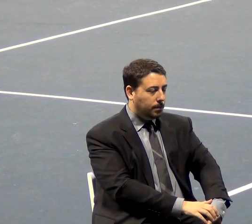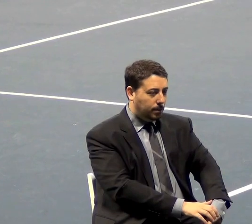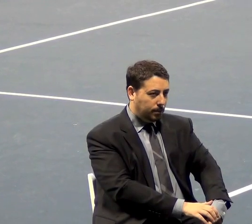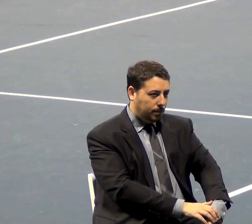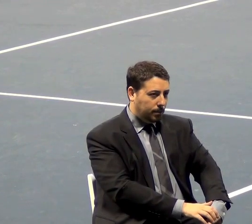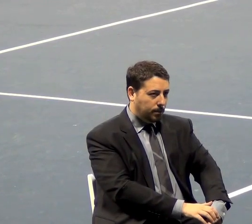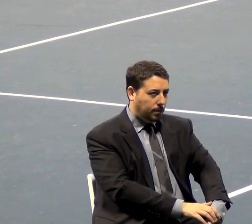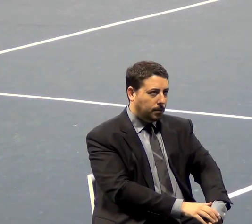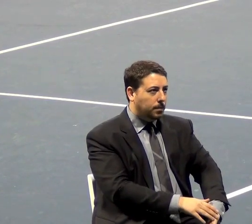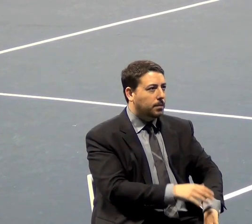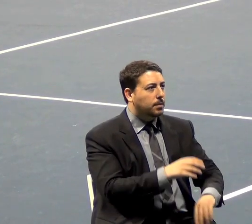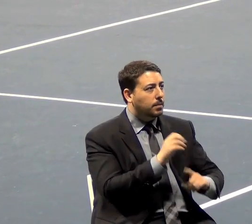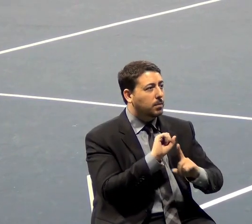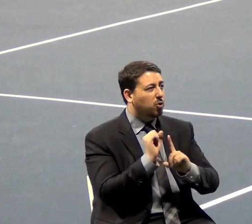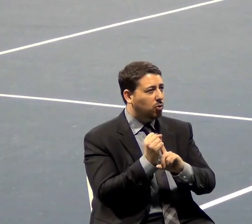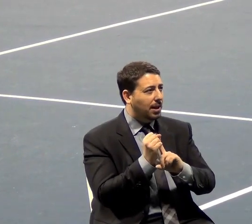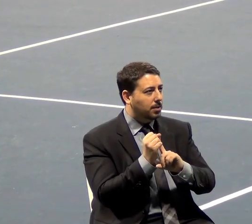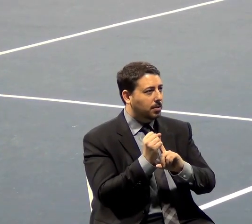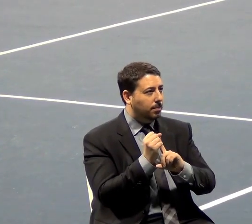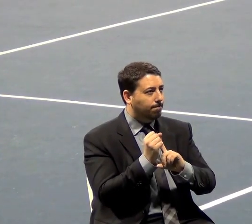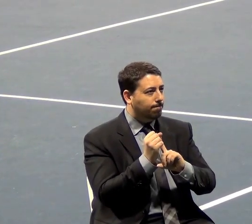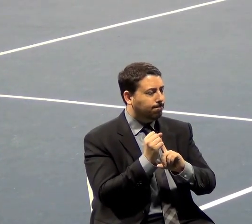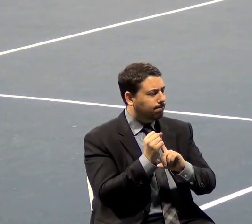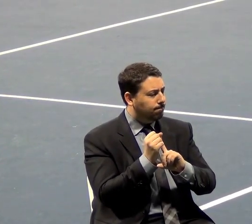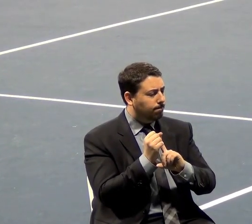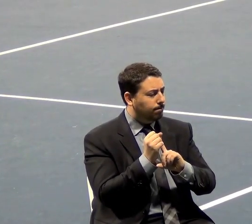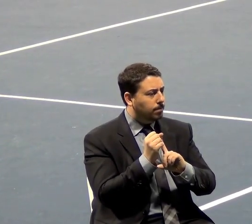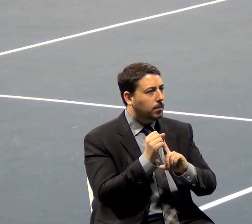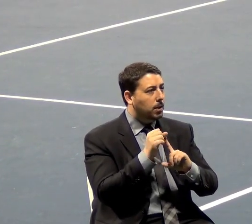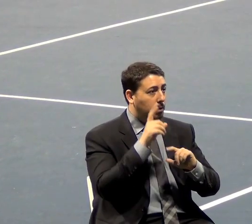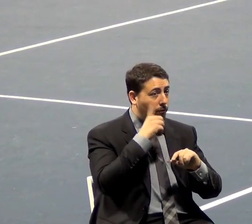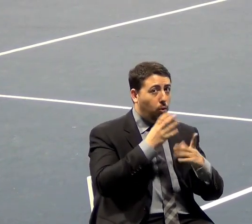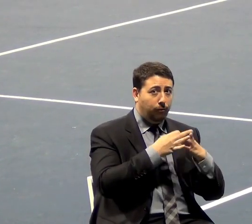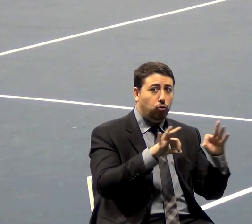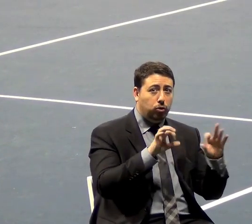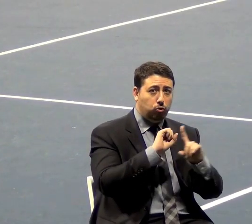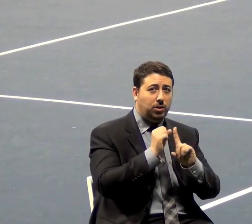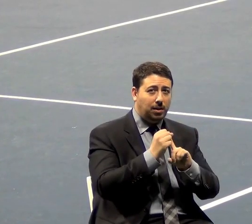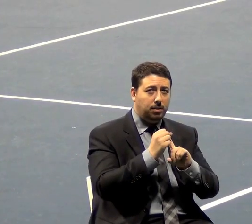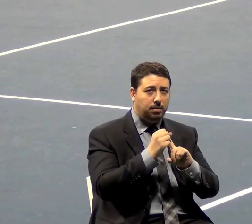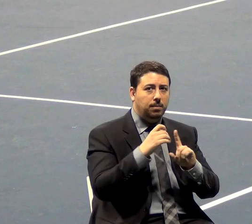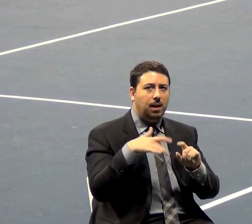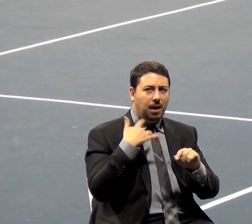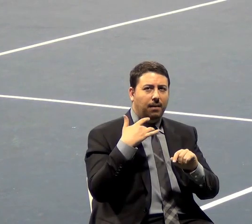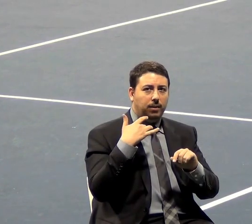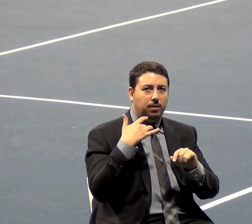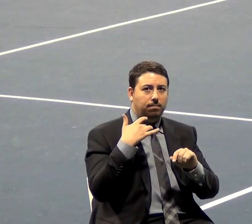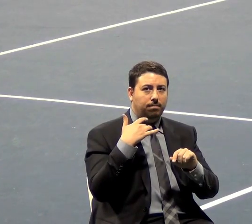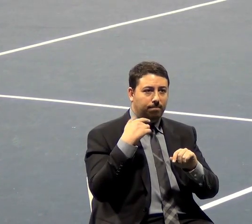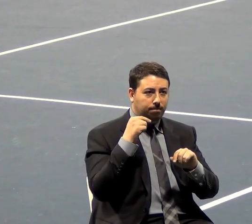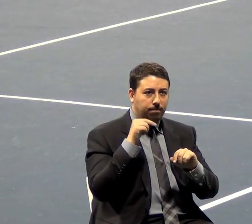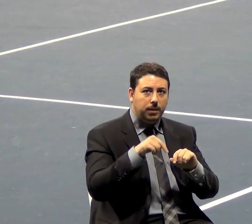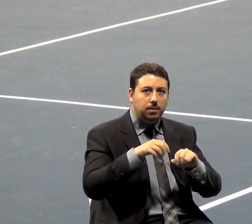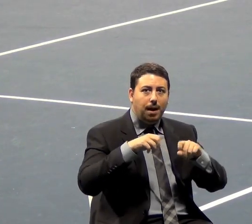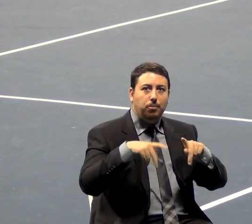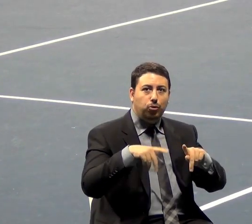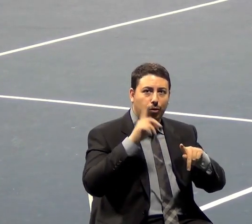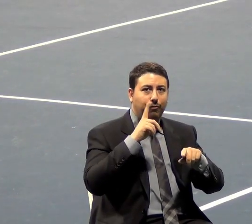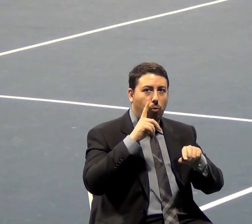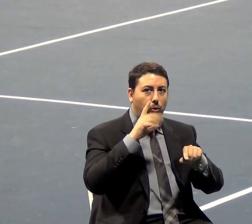A society, a society in a free society, I think it opens up the door for seeking that thing, and those things called virtue and